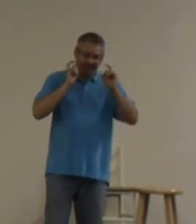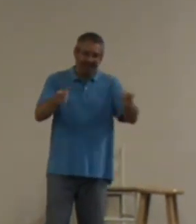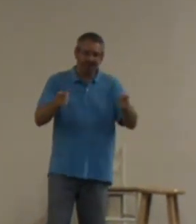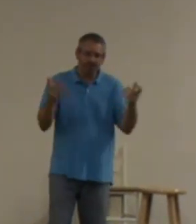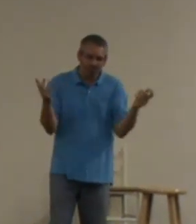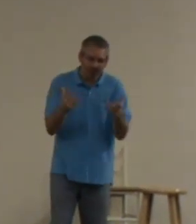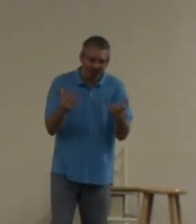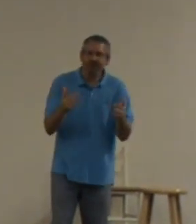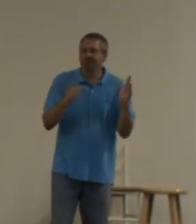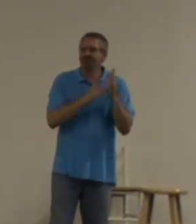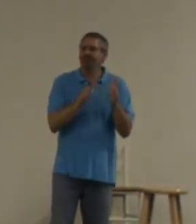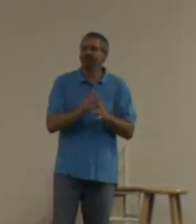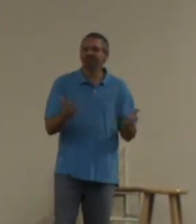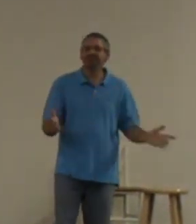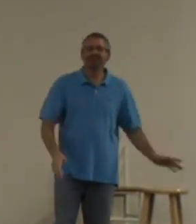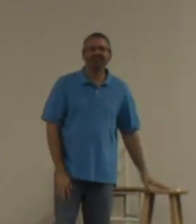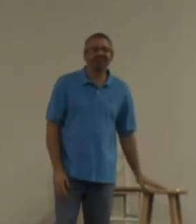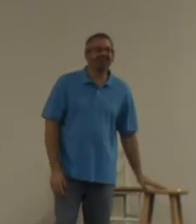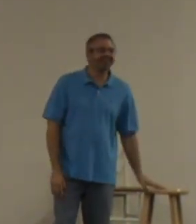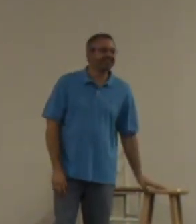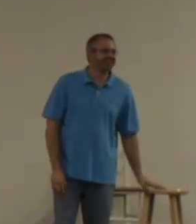You give gives us a gift of what? And so.